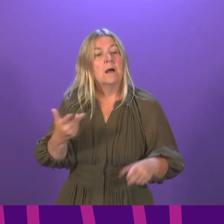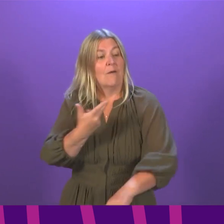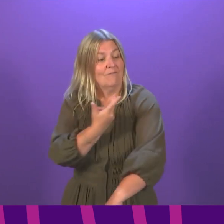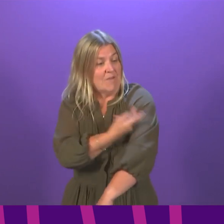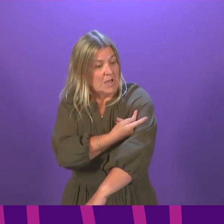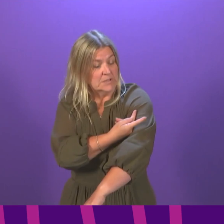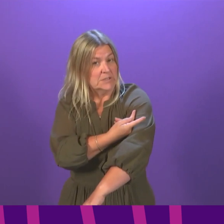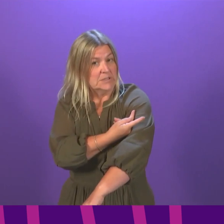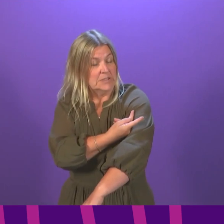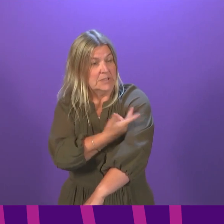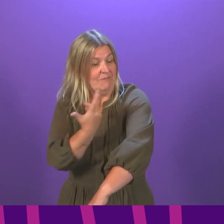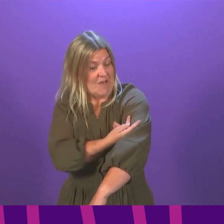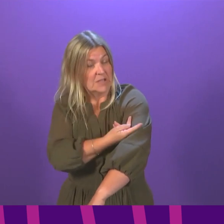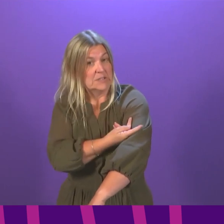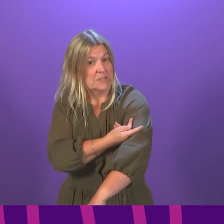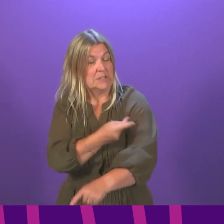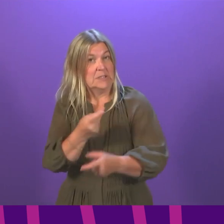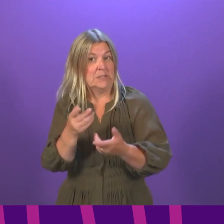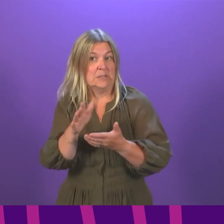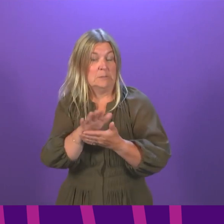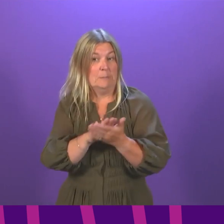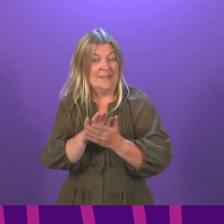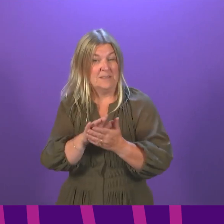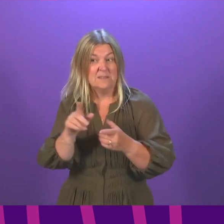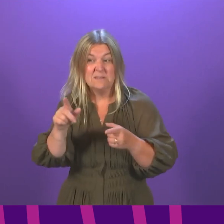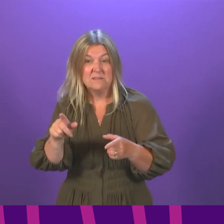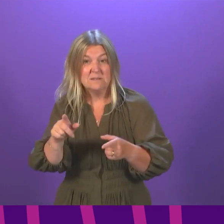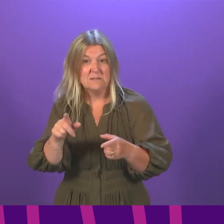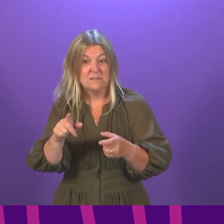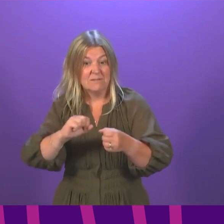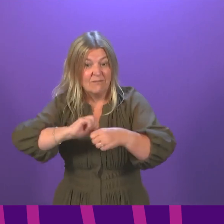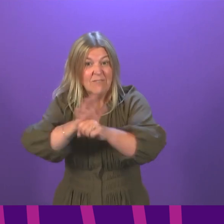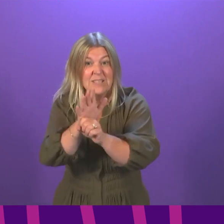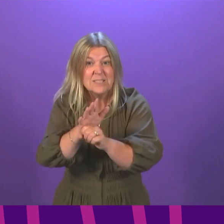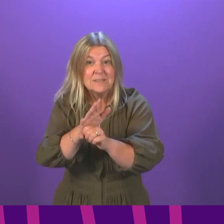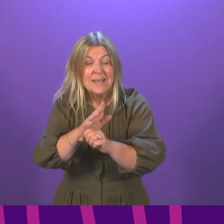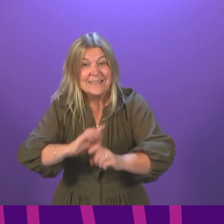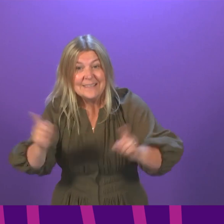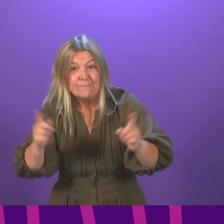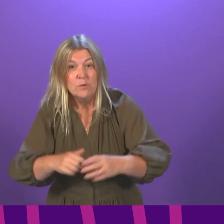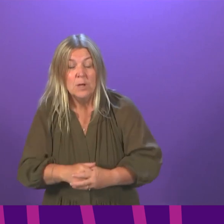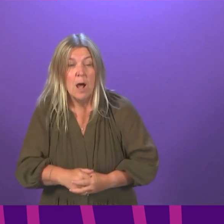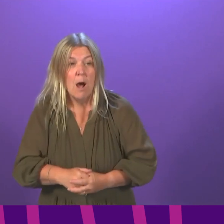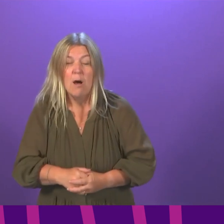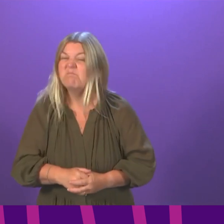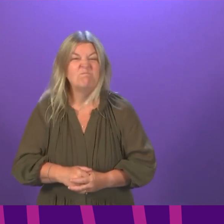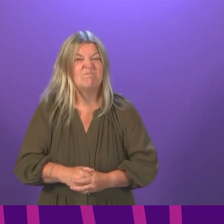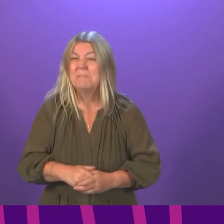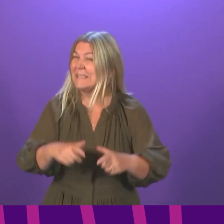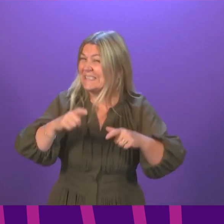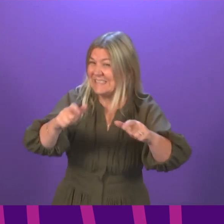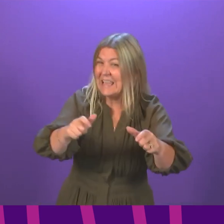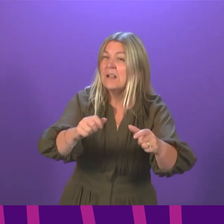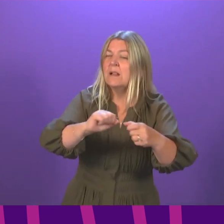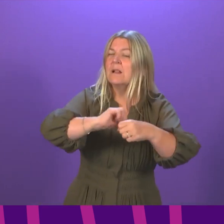vaccine a different beast. The virus is the same beast as it has always been, although it has mutated a little bit. The vaccine